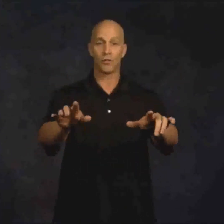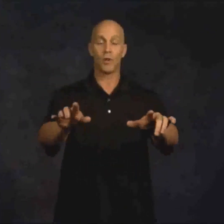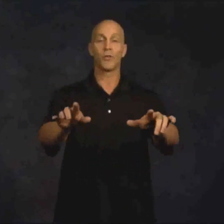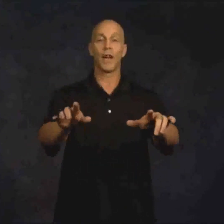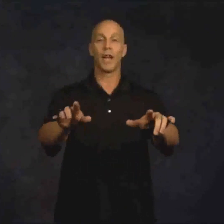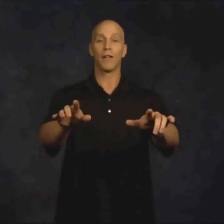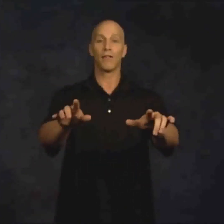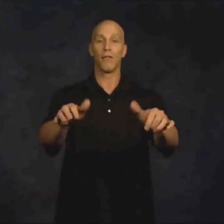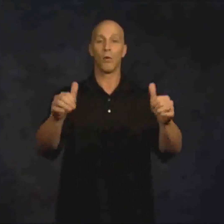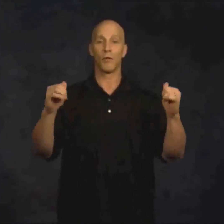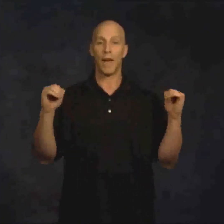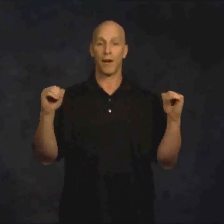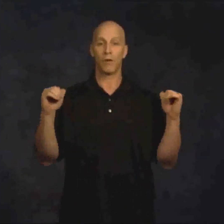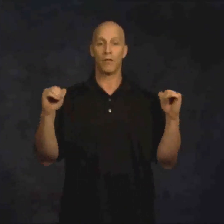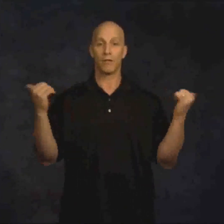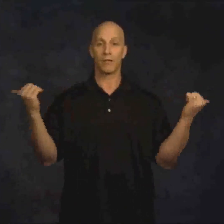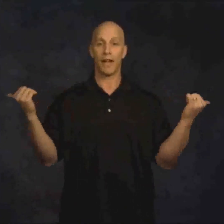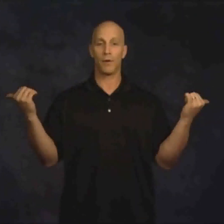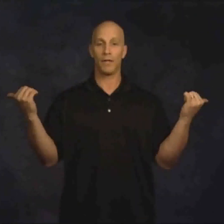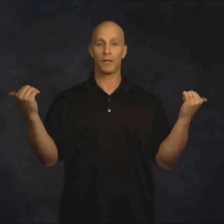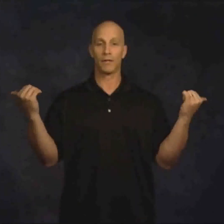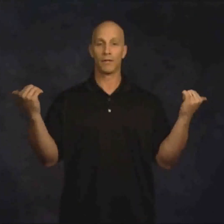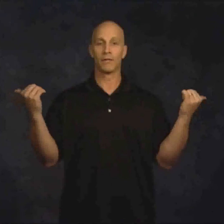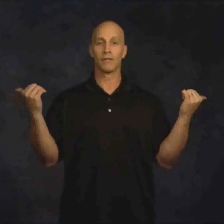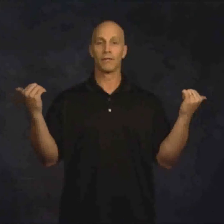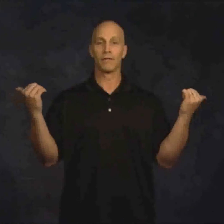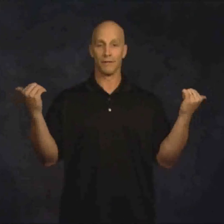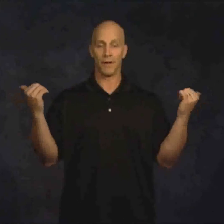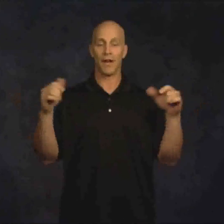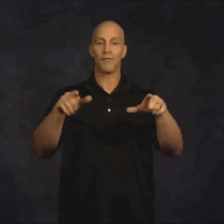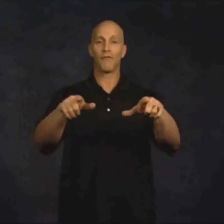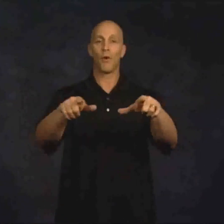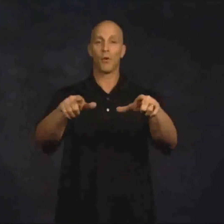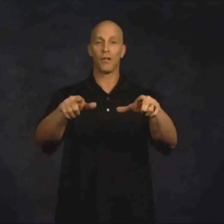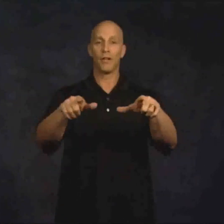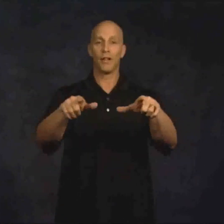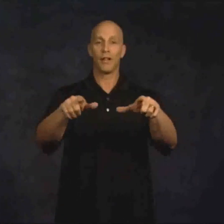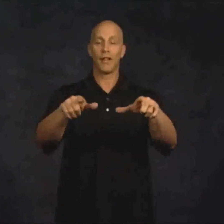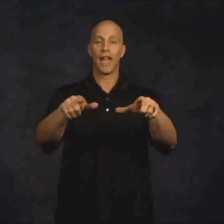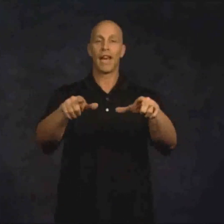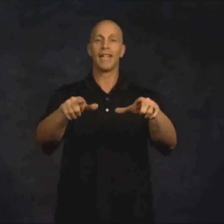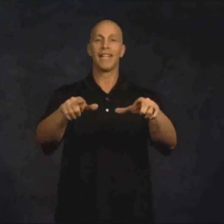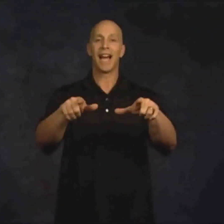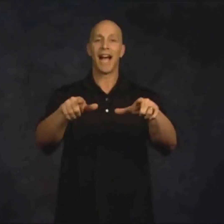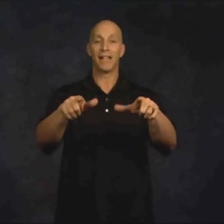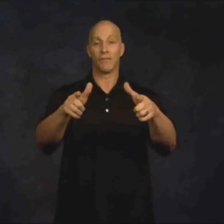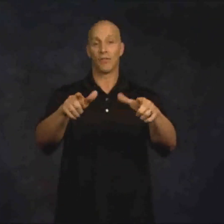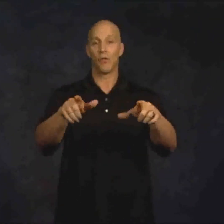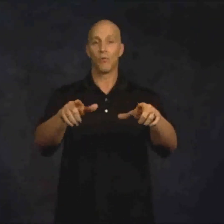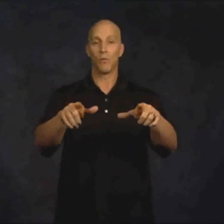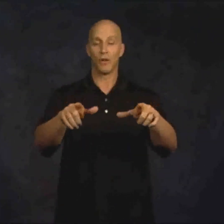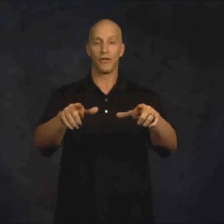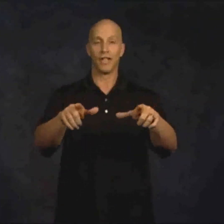which way? Forward or backward or sideways? Right? Forward. And at knee height. So where are your knees?